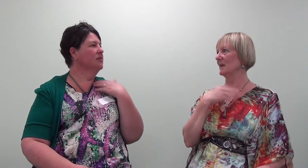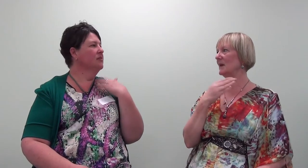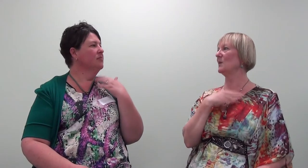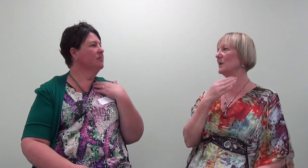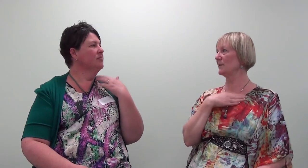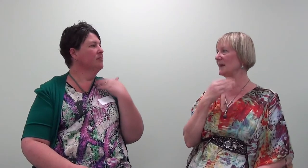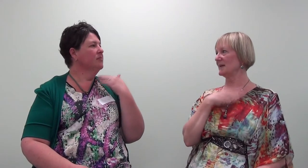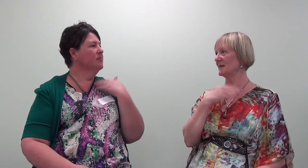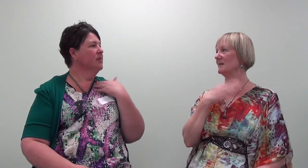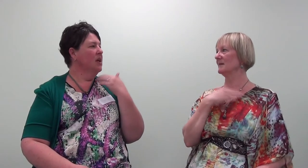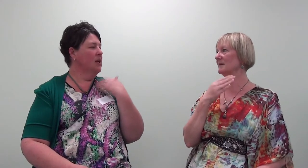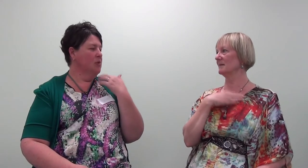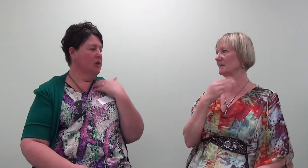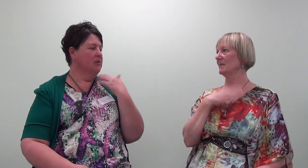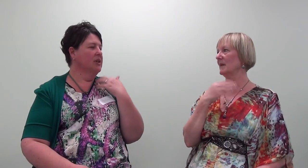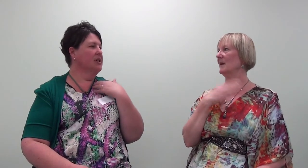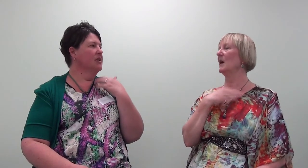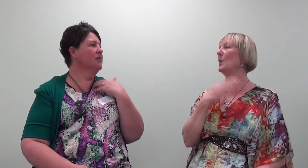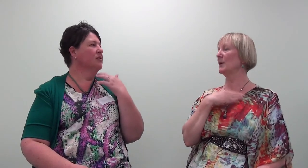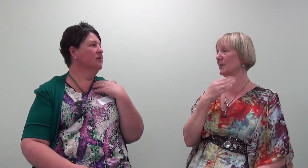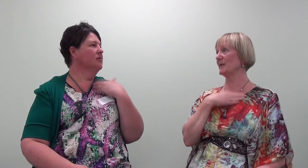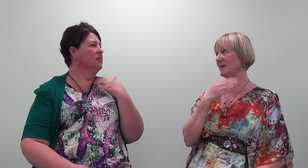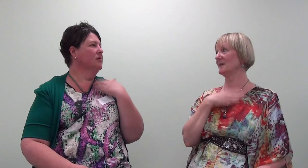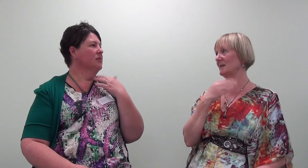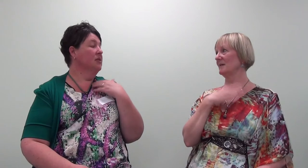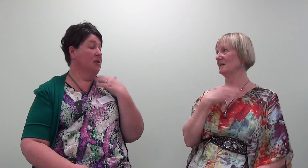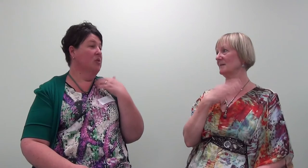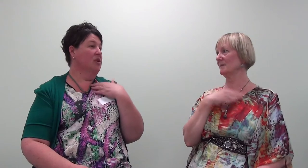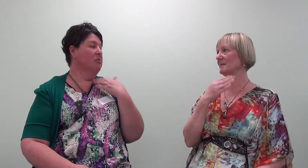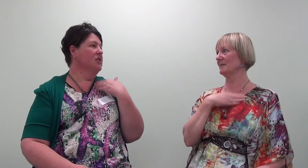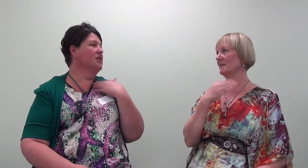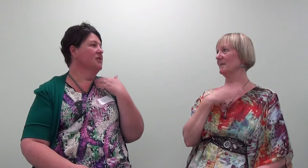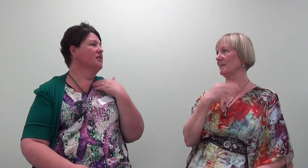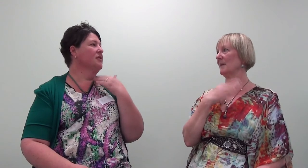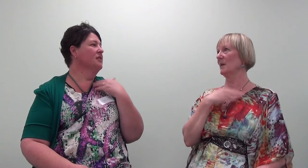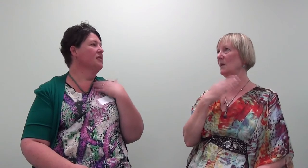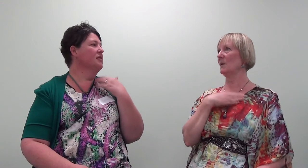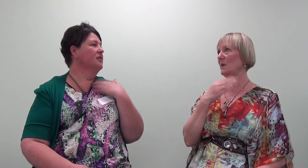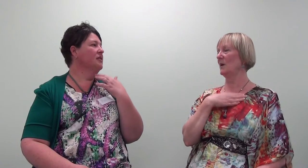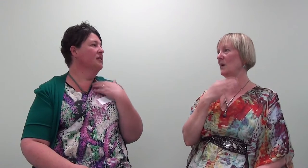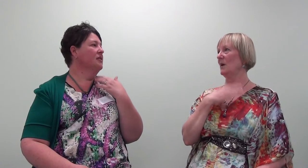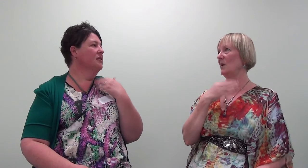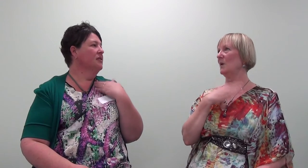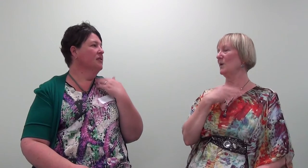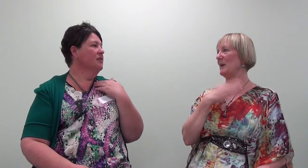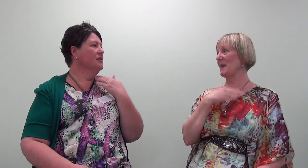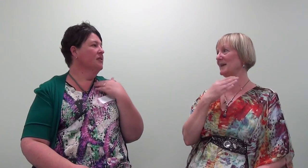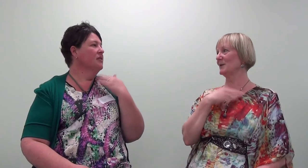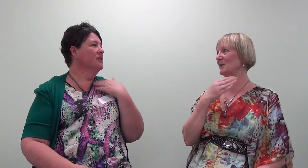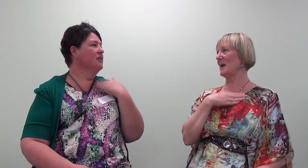And I want to release it. I want to process it. All the way back to that